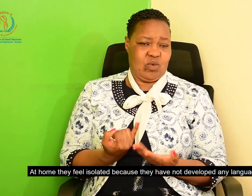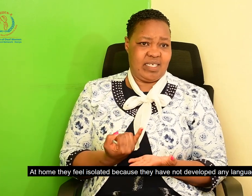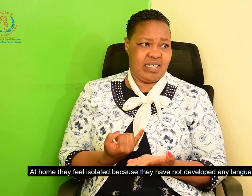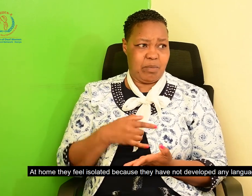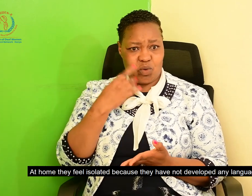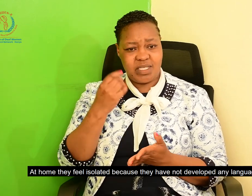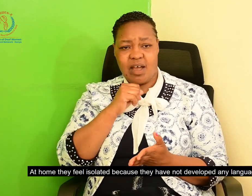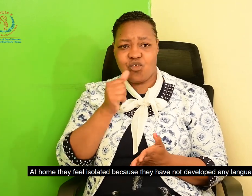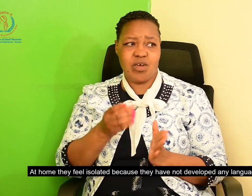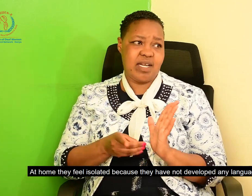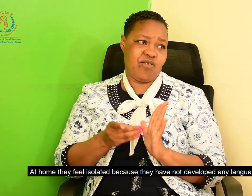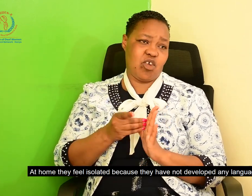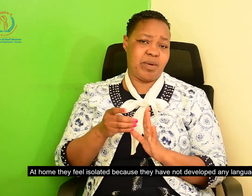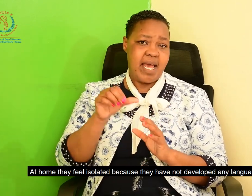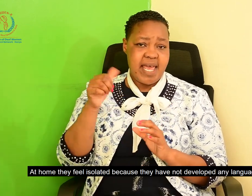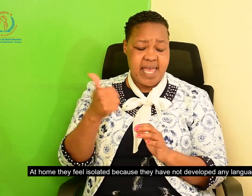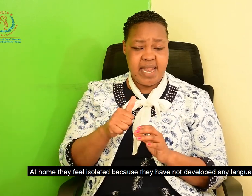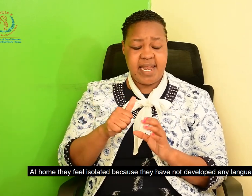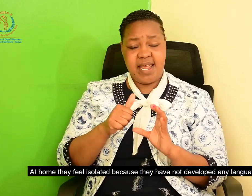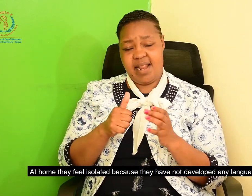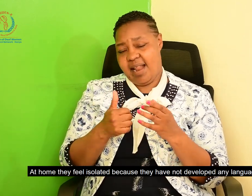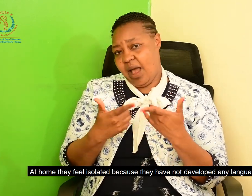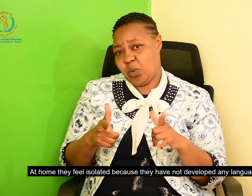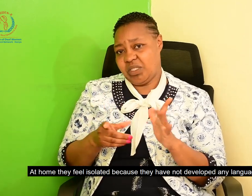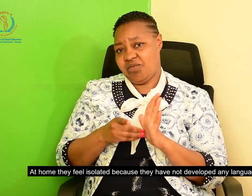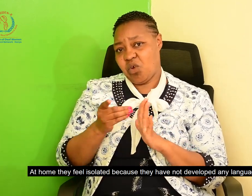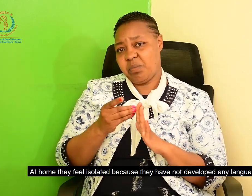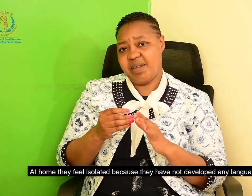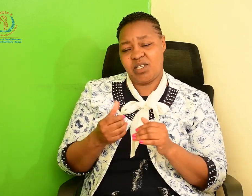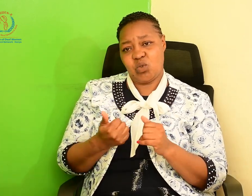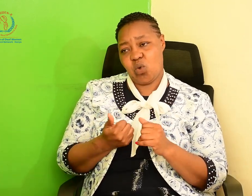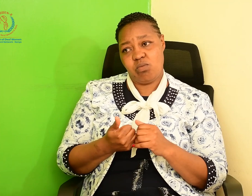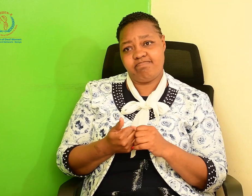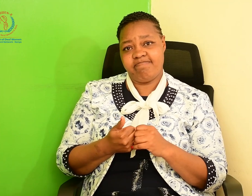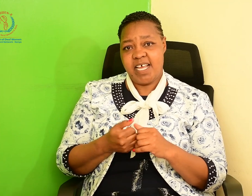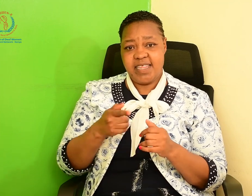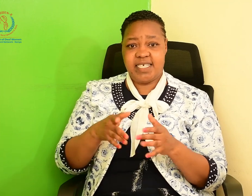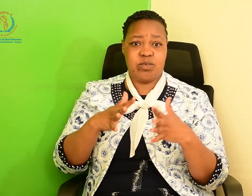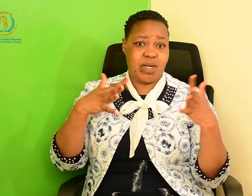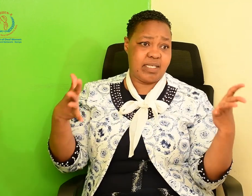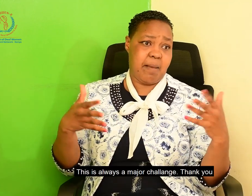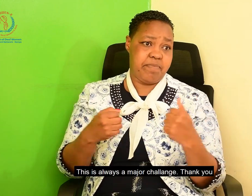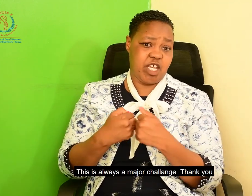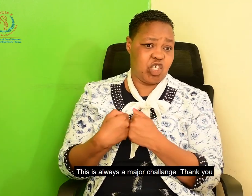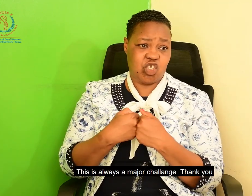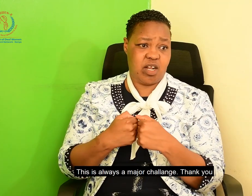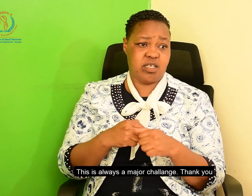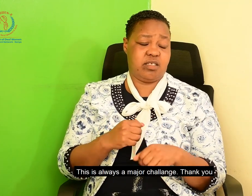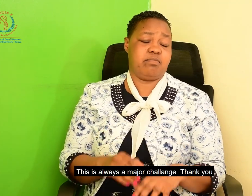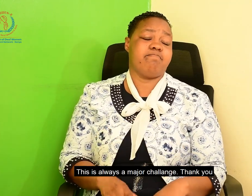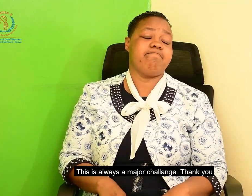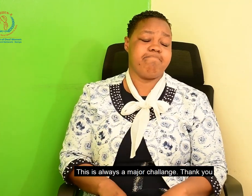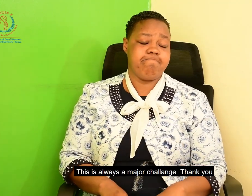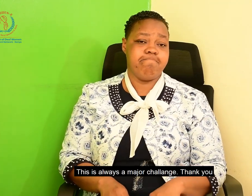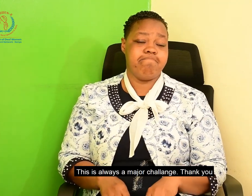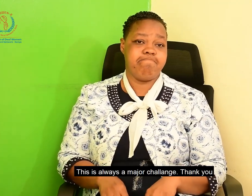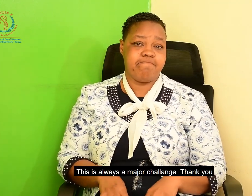they feel isolated because they have not developed any language. So, this is always a major challenge.